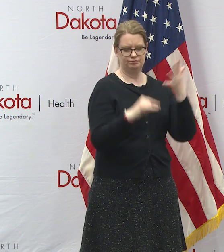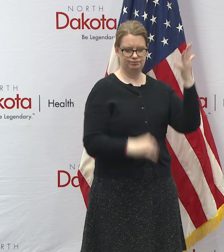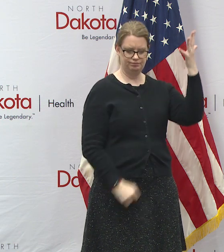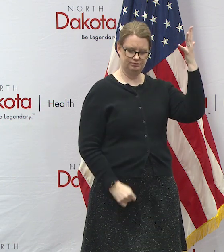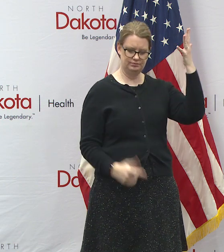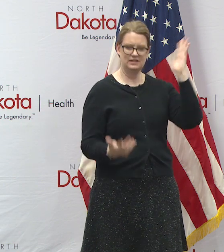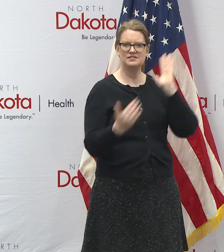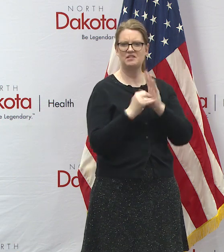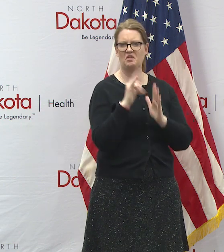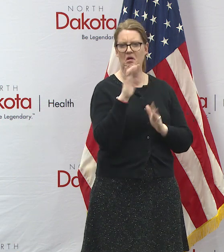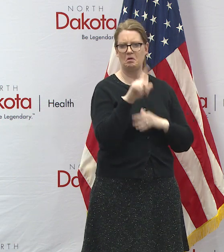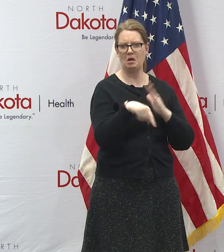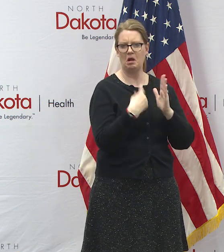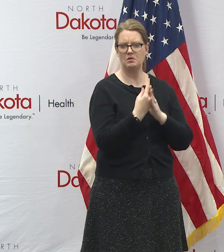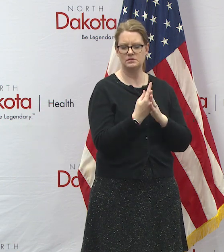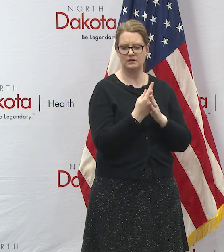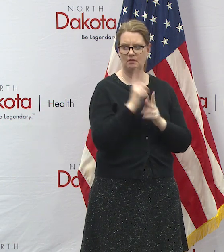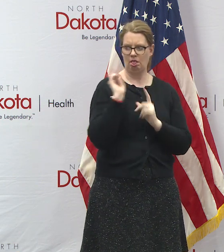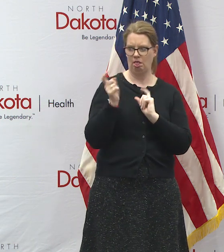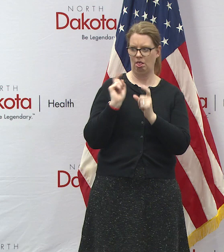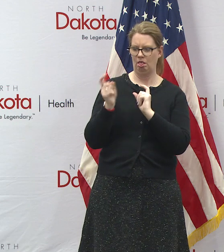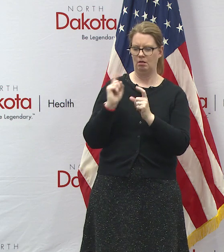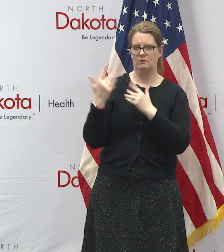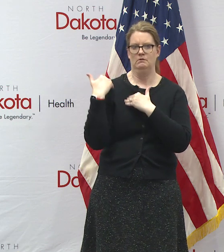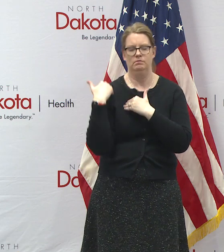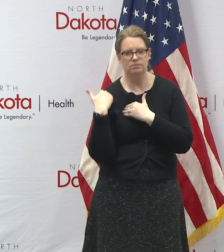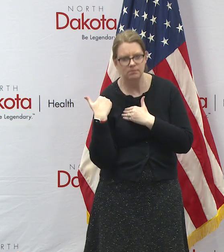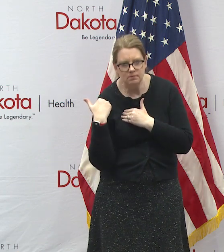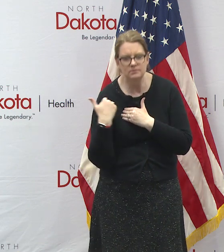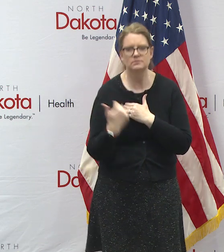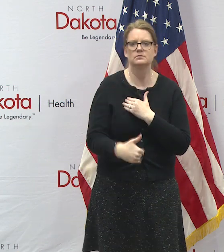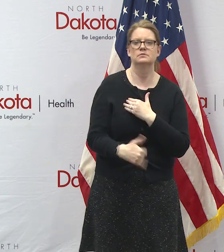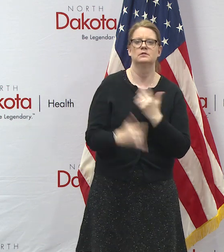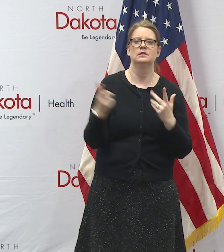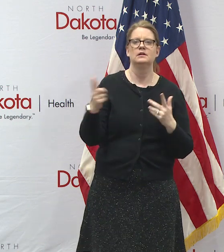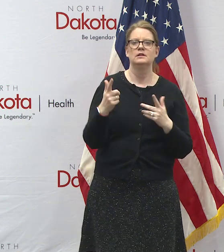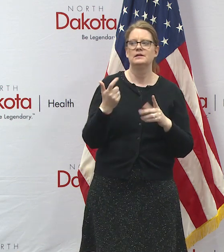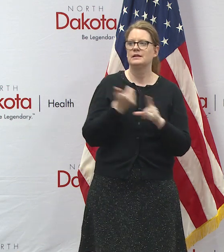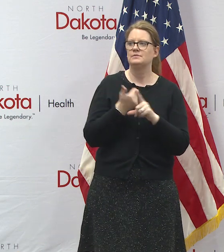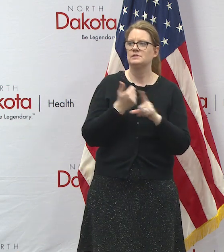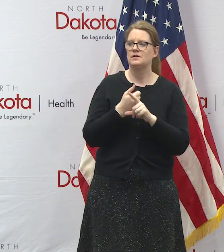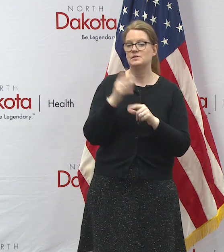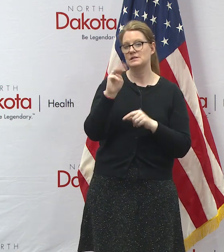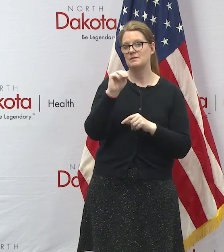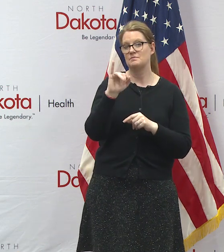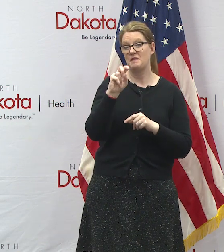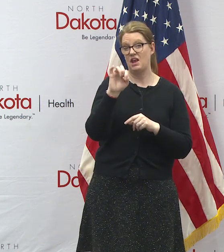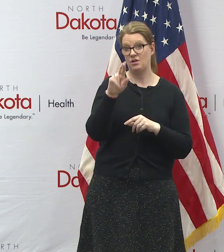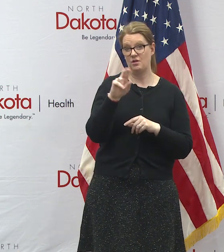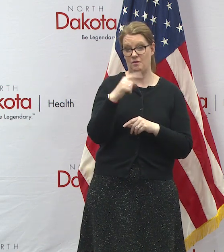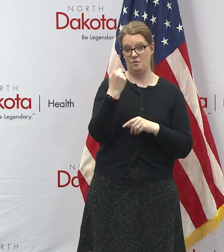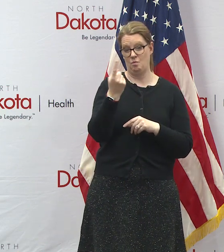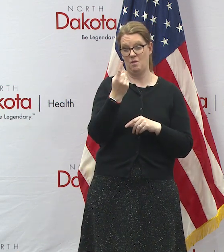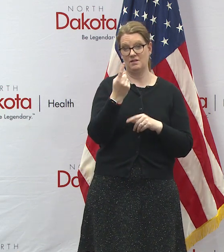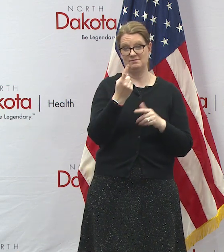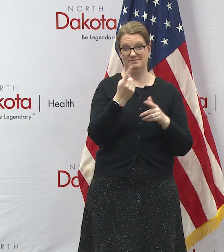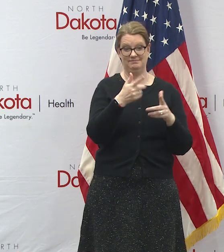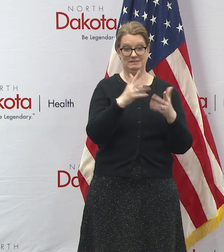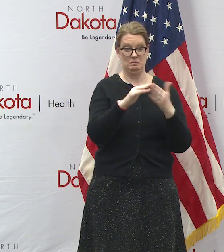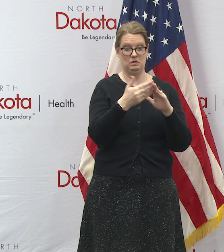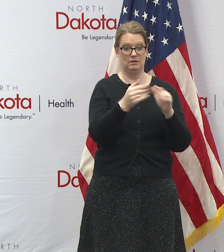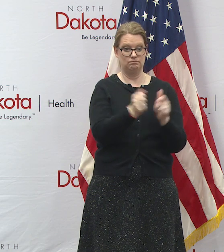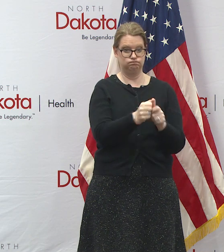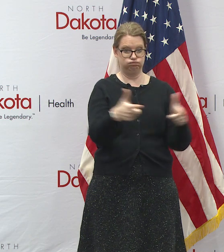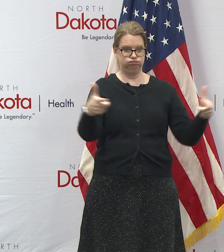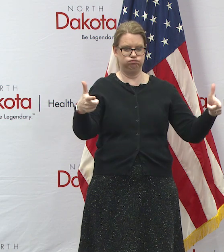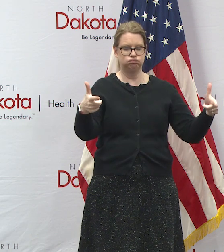week of stuff that i give brent but as the former mayor of the one of the fastest growing communities in the nation and someone who's